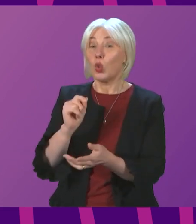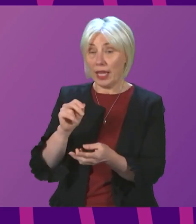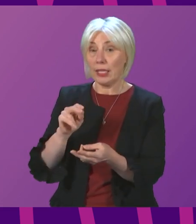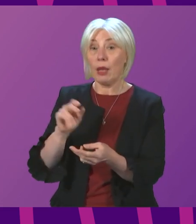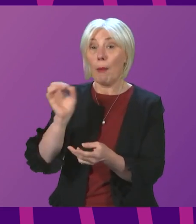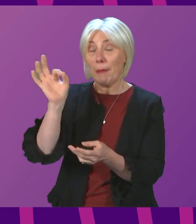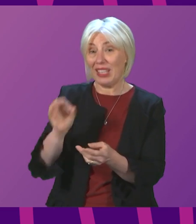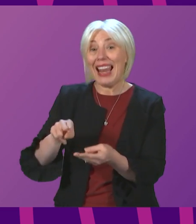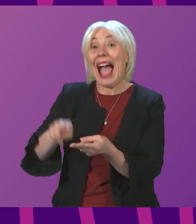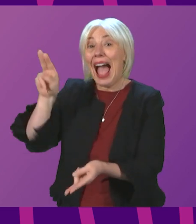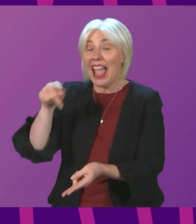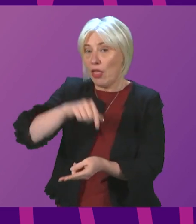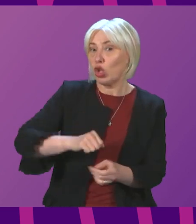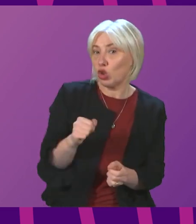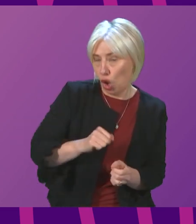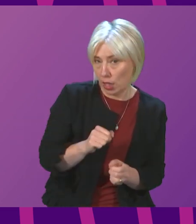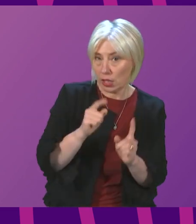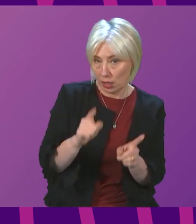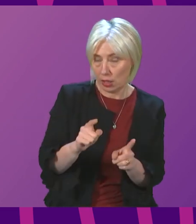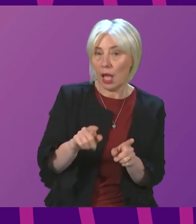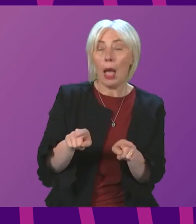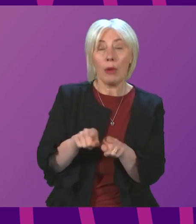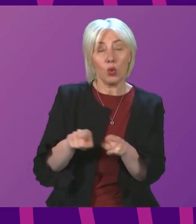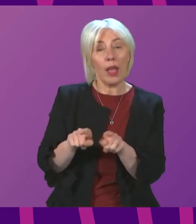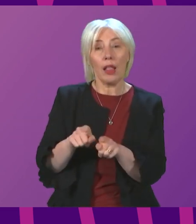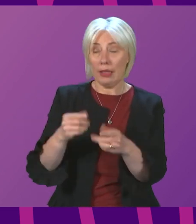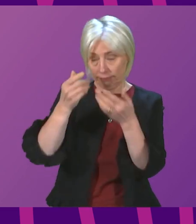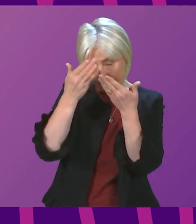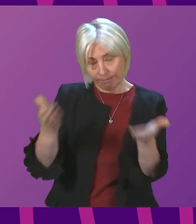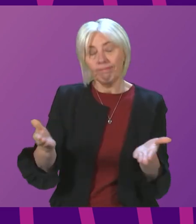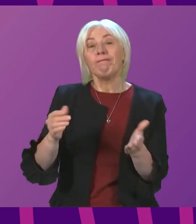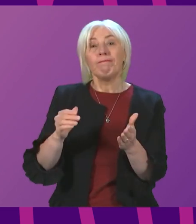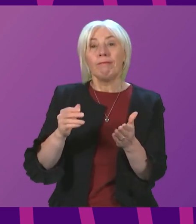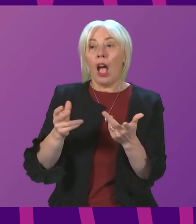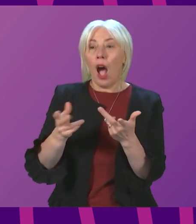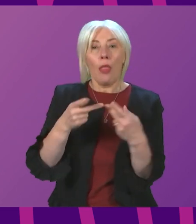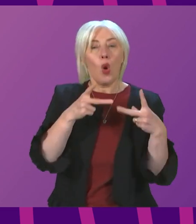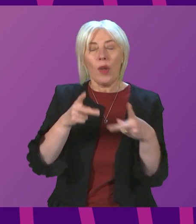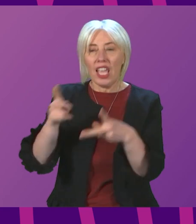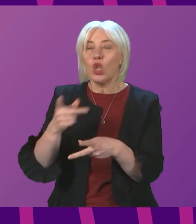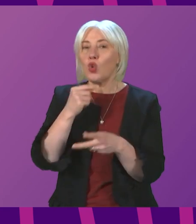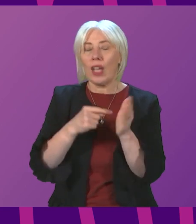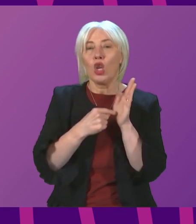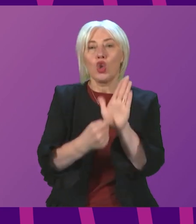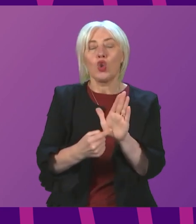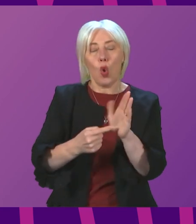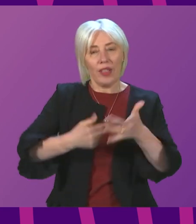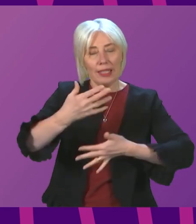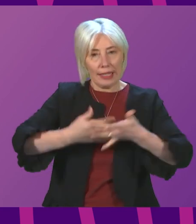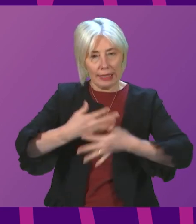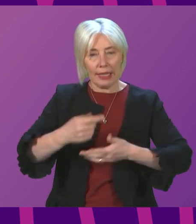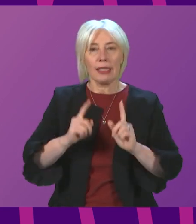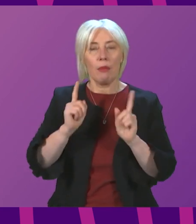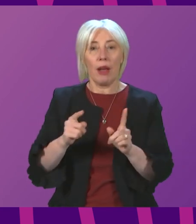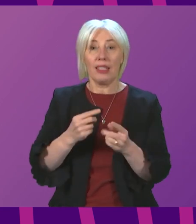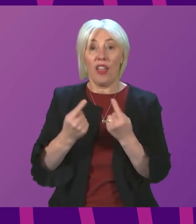for Scotland. But he goes further than that. While acknowledging that there are other equally accurate ways to cite the statistics, he concludes as follows.